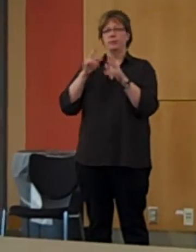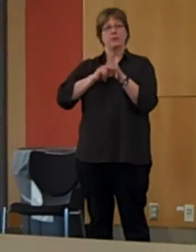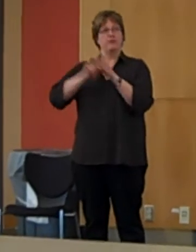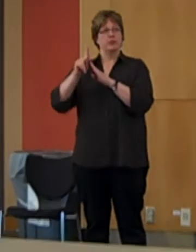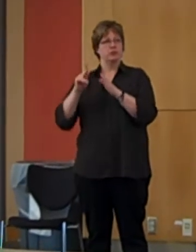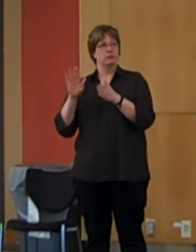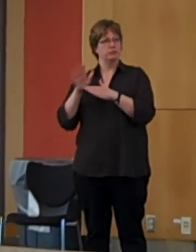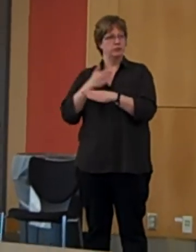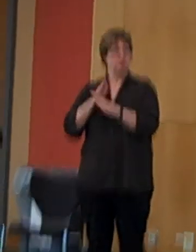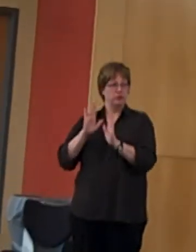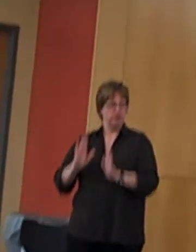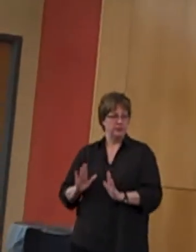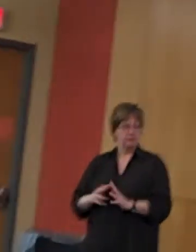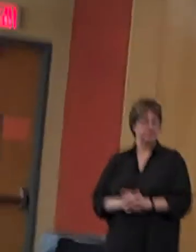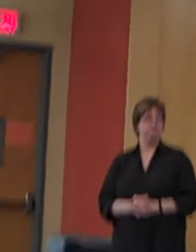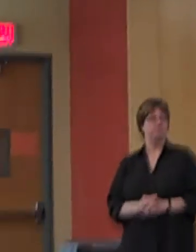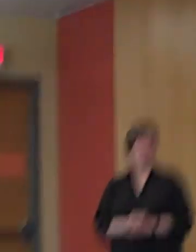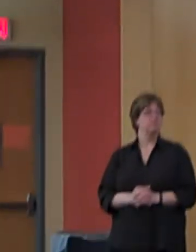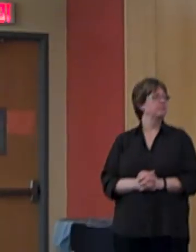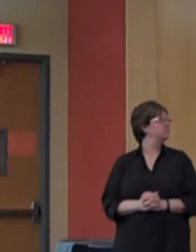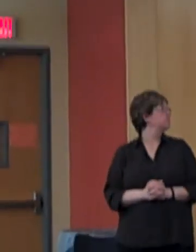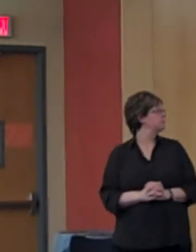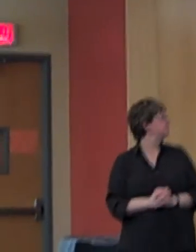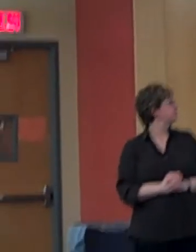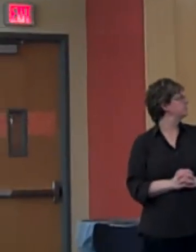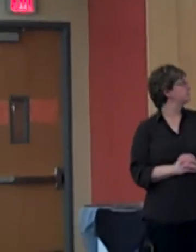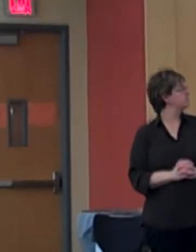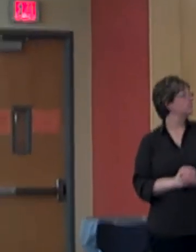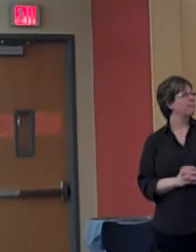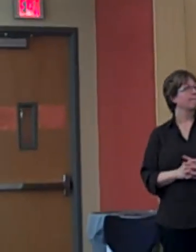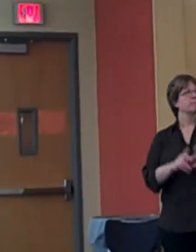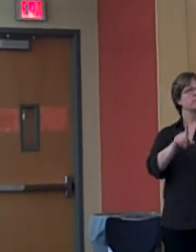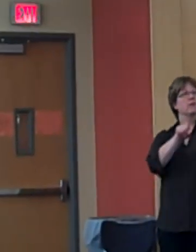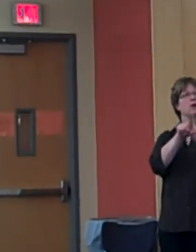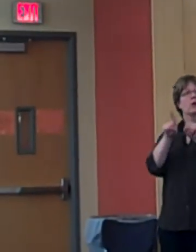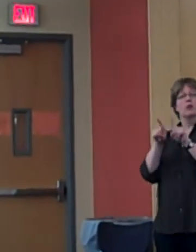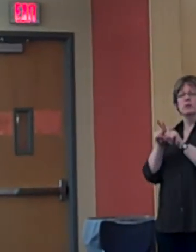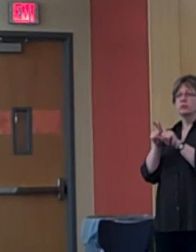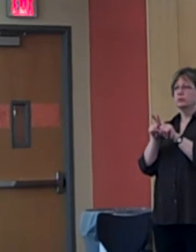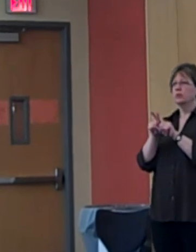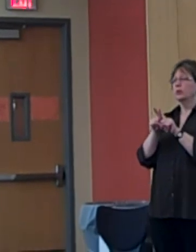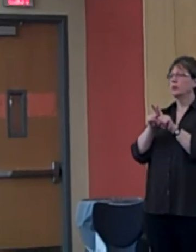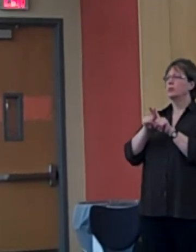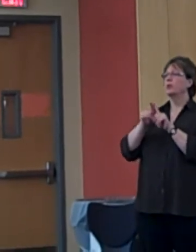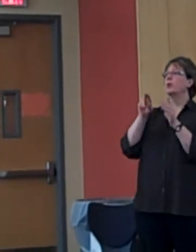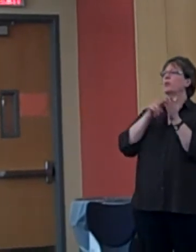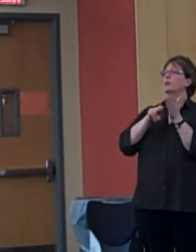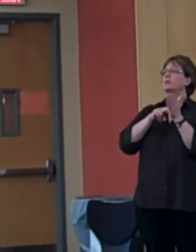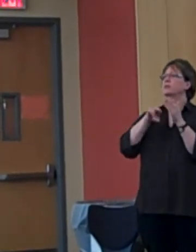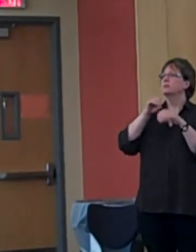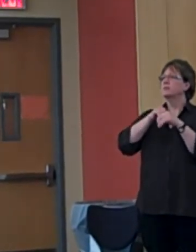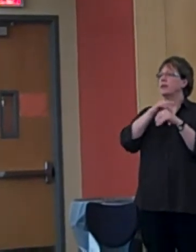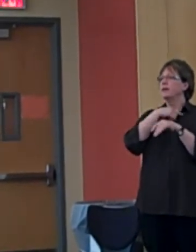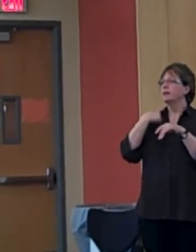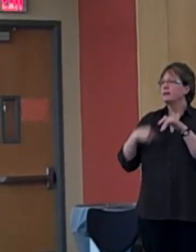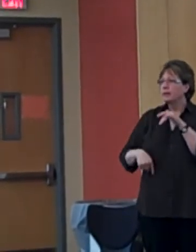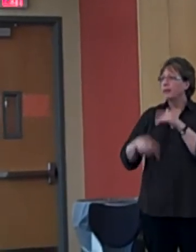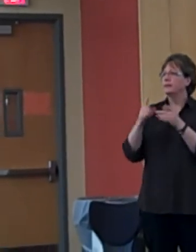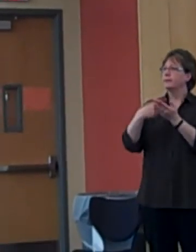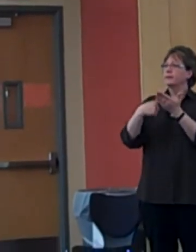In addition, a study by Kate Payton, Wei Ming, and Chen Kwan discusses the ability of meditation to serve as an